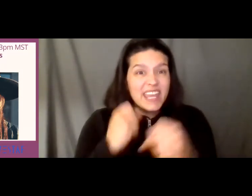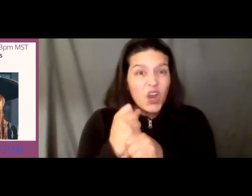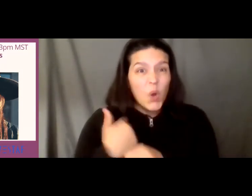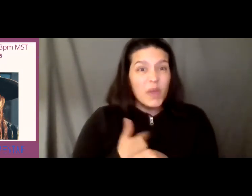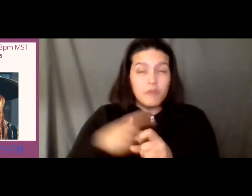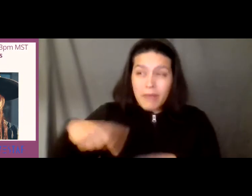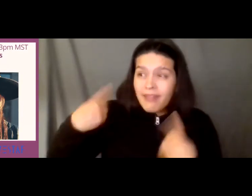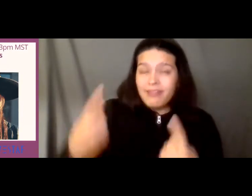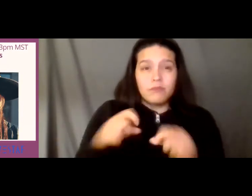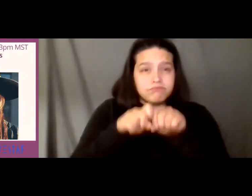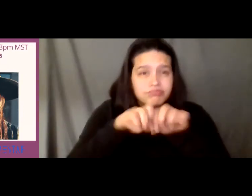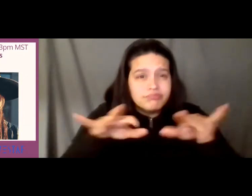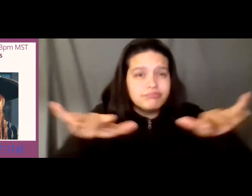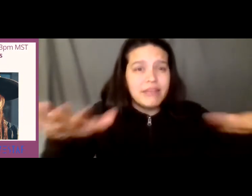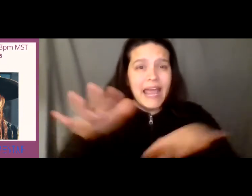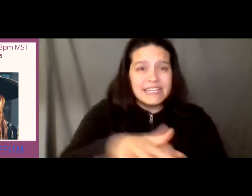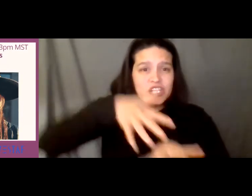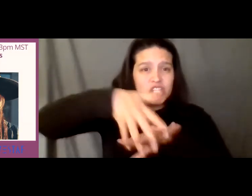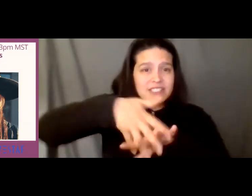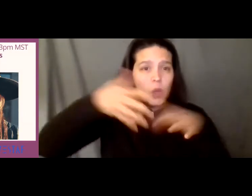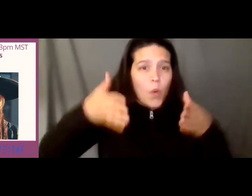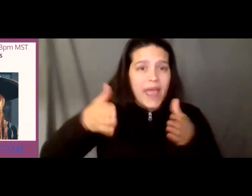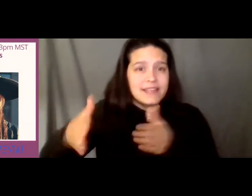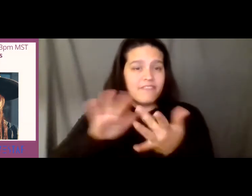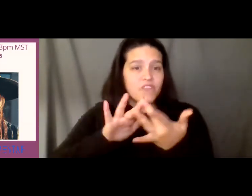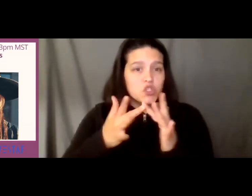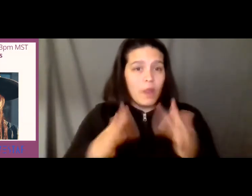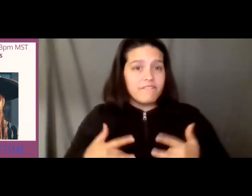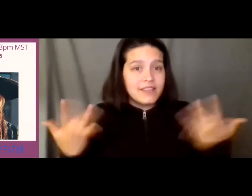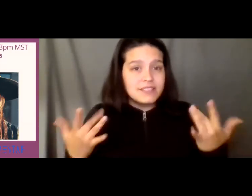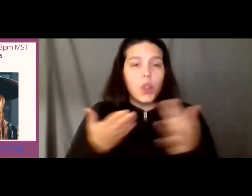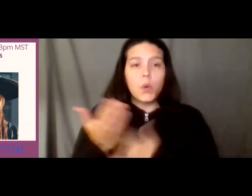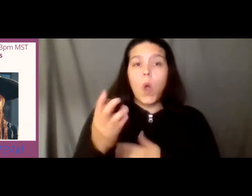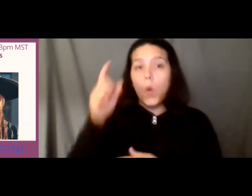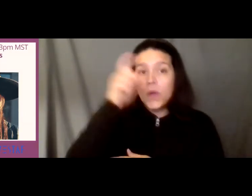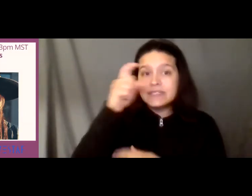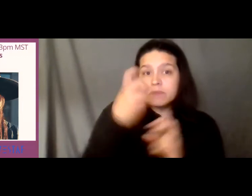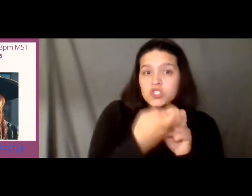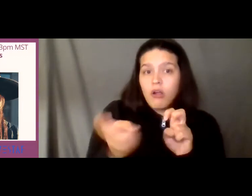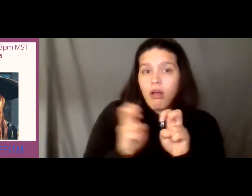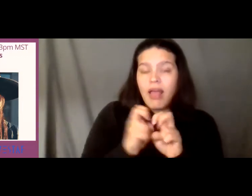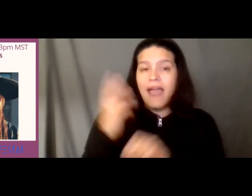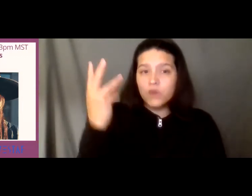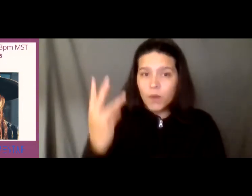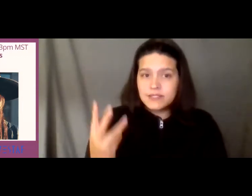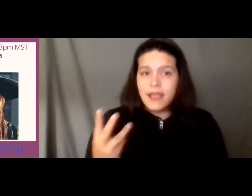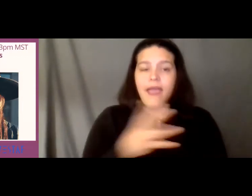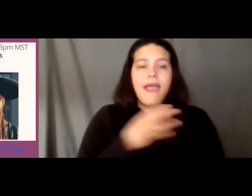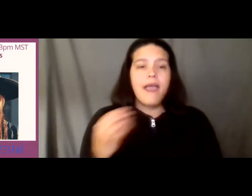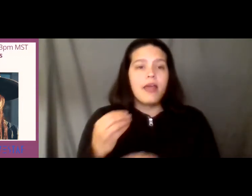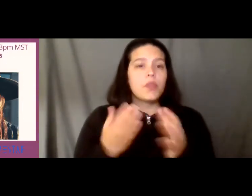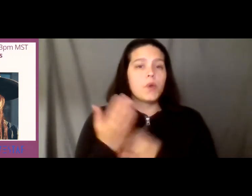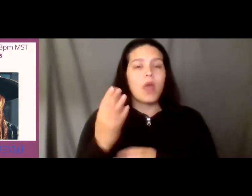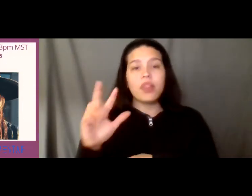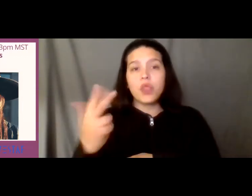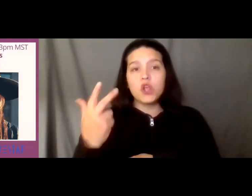bringing the indigenous ways virtual events to you through the wisdom circle every wednesday and also through the third